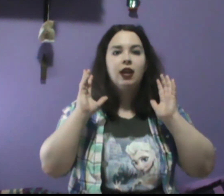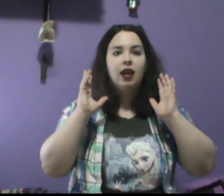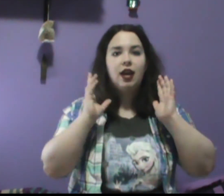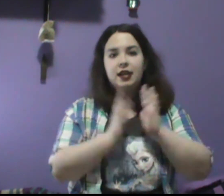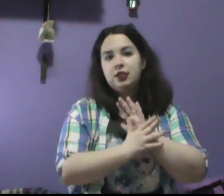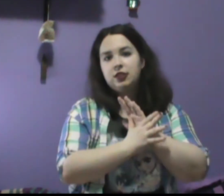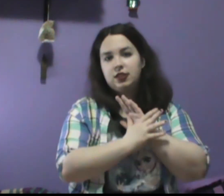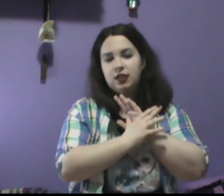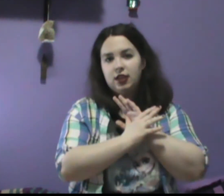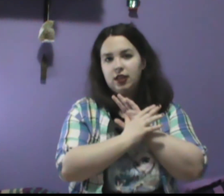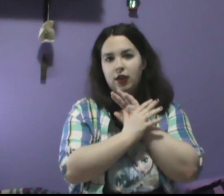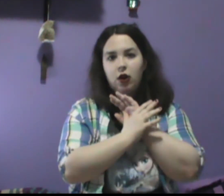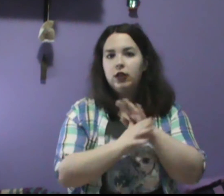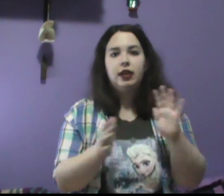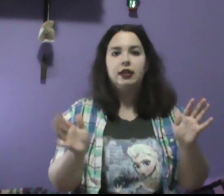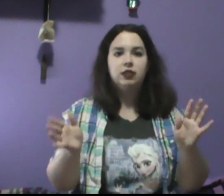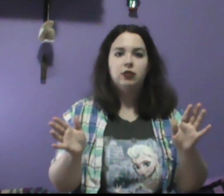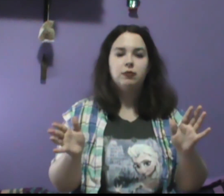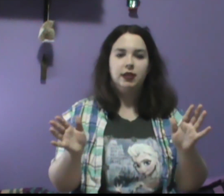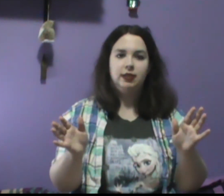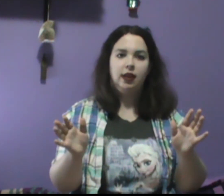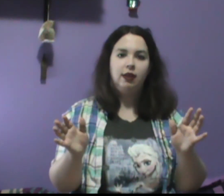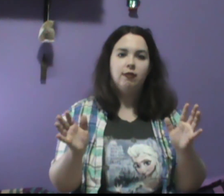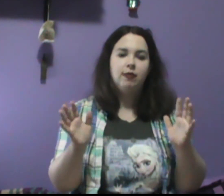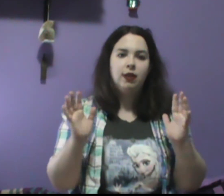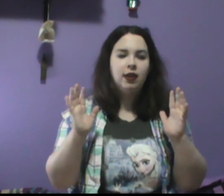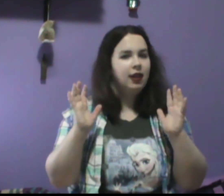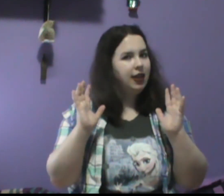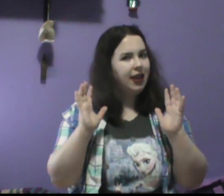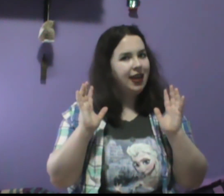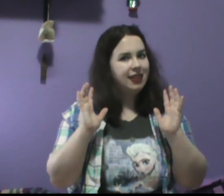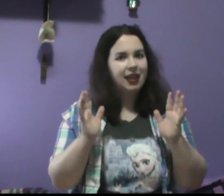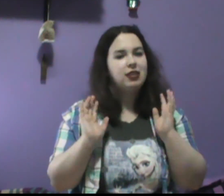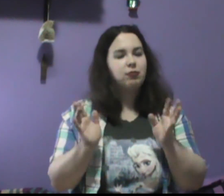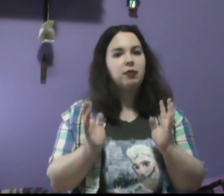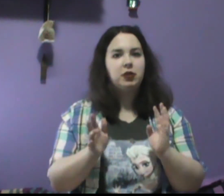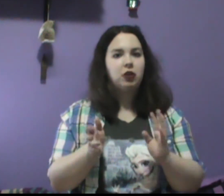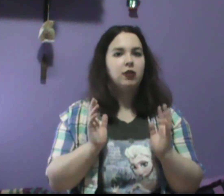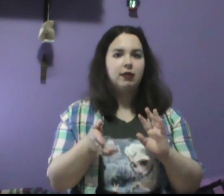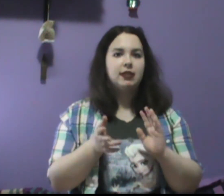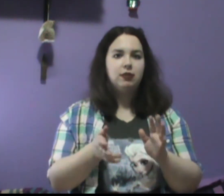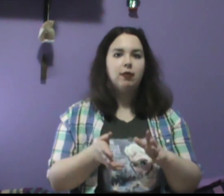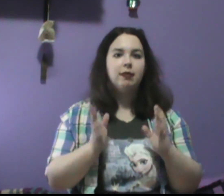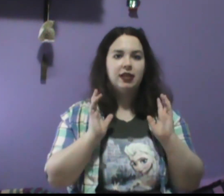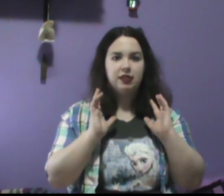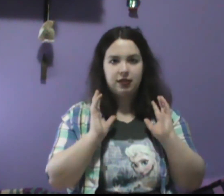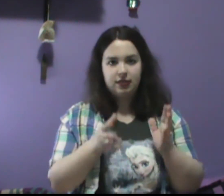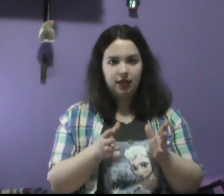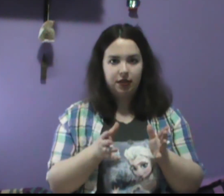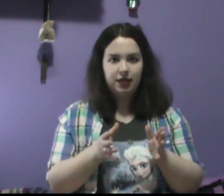And just all that consumes his life. And that's pretty much all there is to him, is his illness.